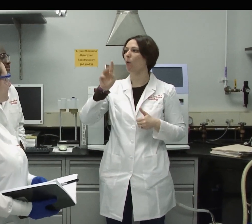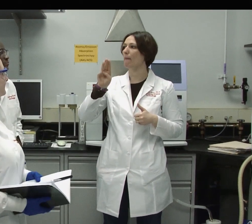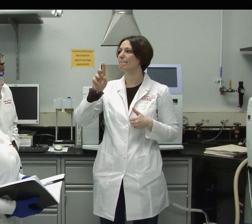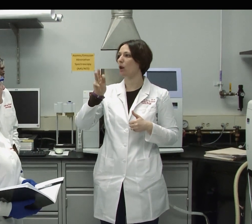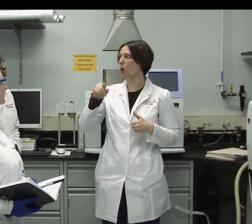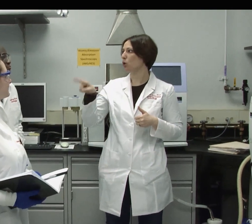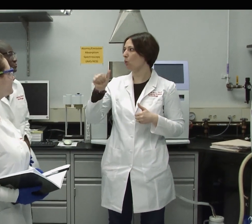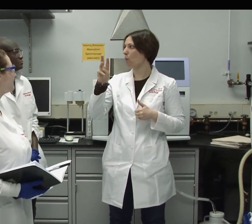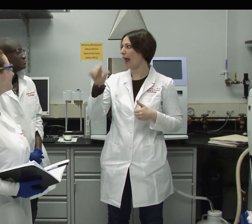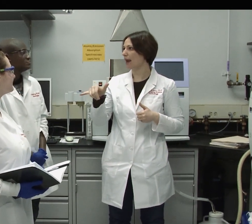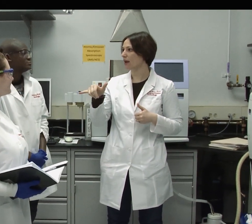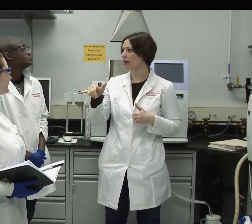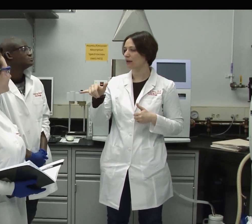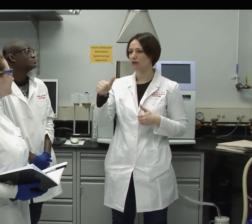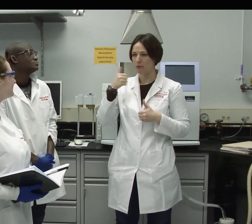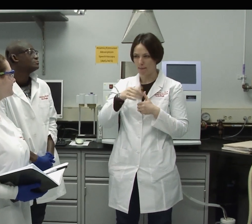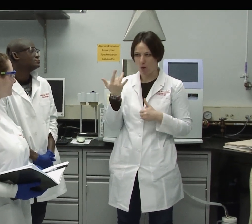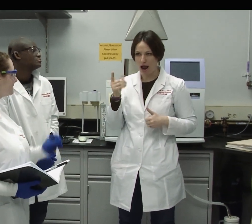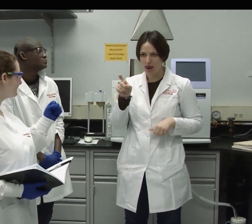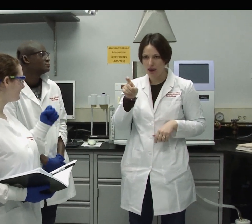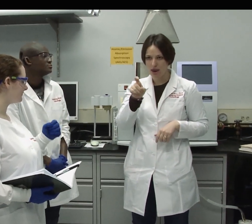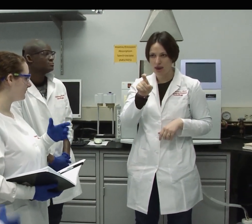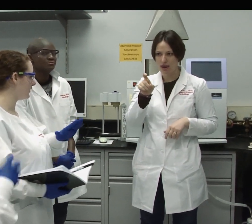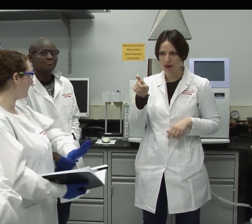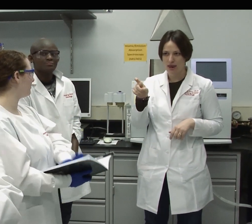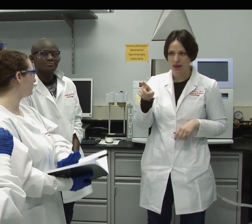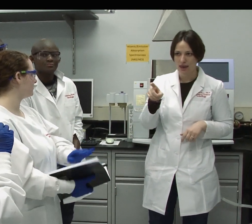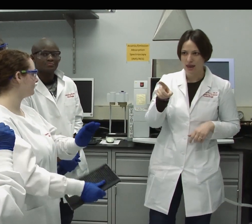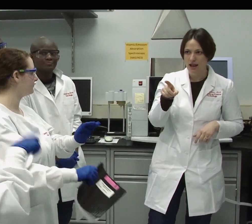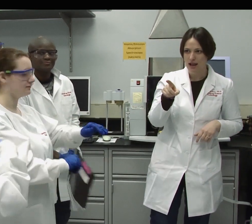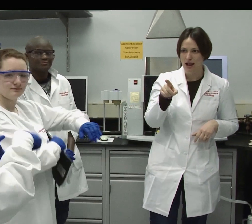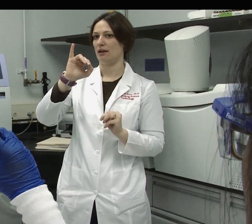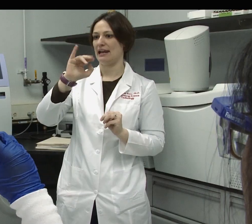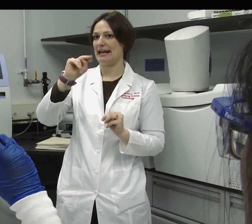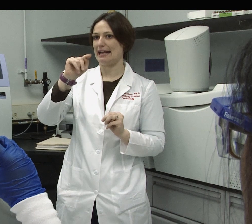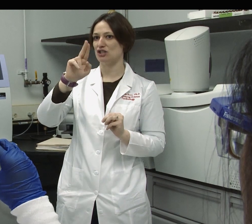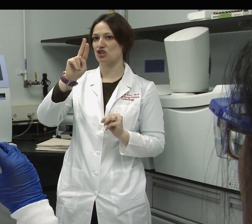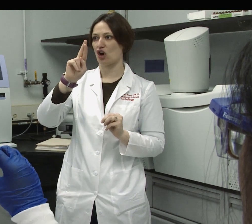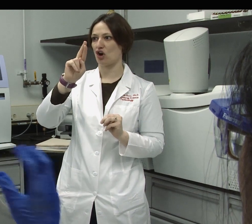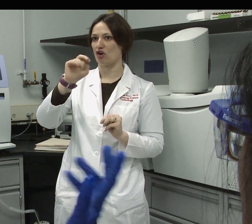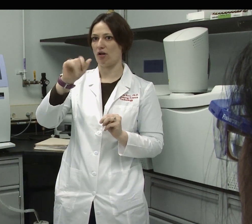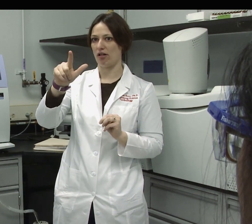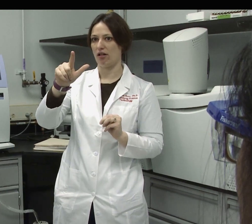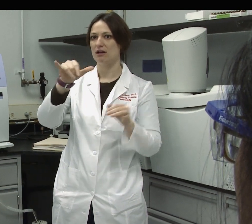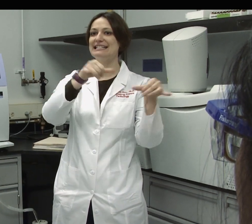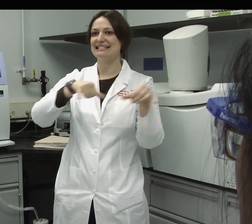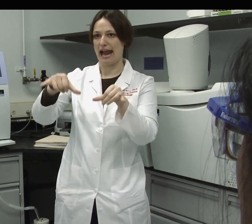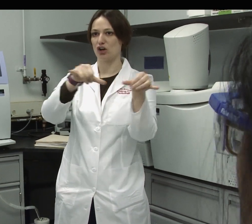vocab, you name it. When there isn't a good sign for an English word, it's common to just spell it out using ASL, letter by letter.